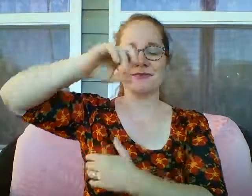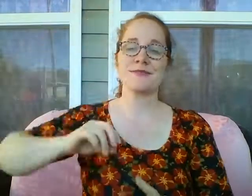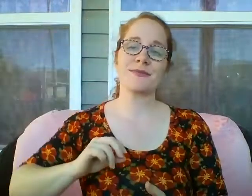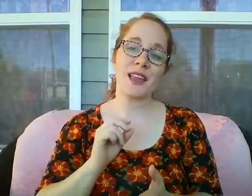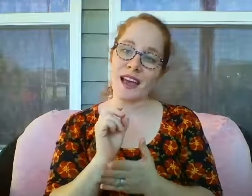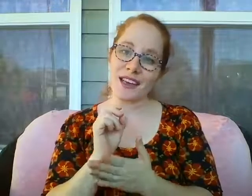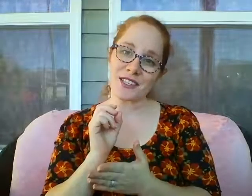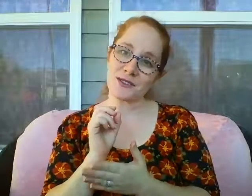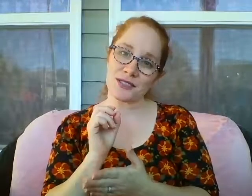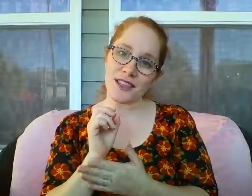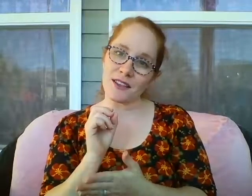I choose love.